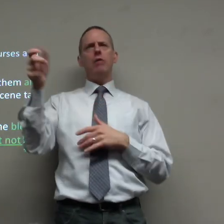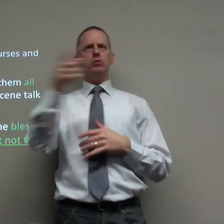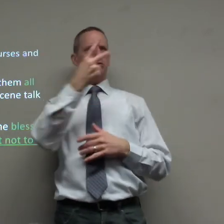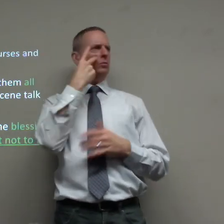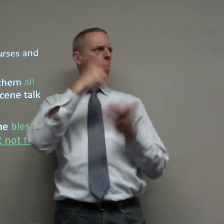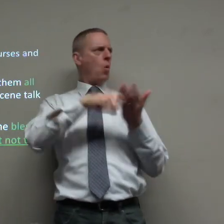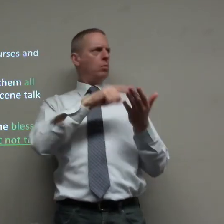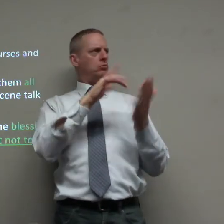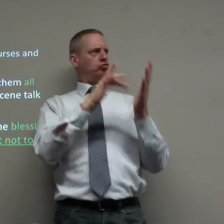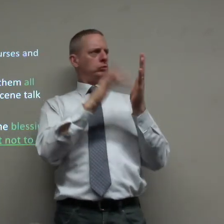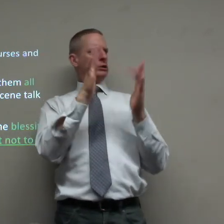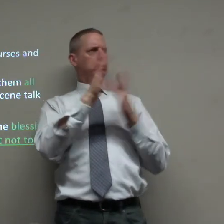I think it's easy